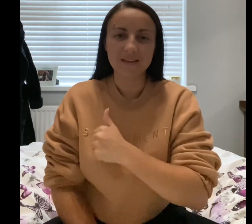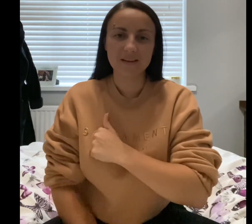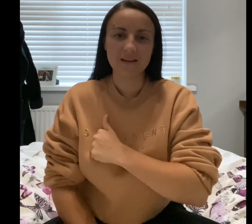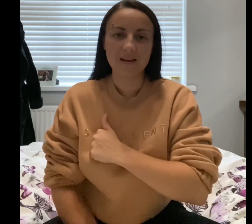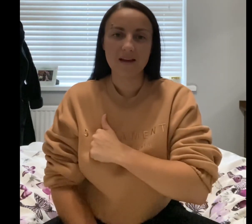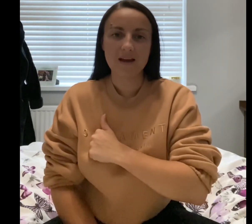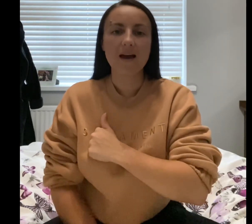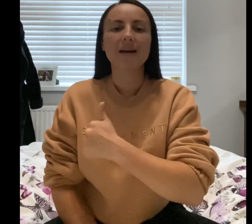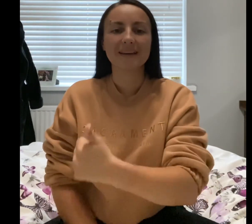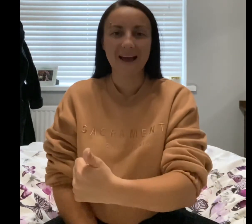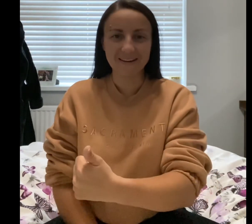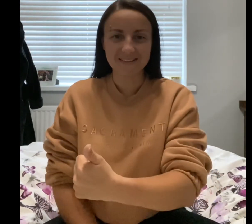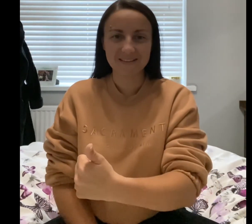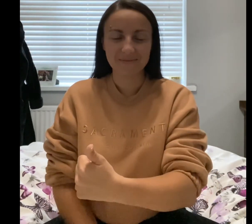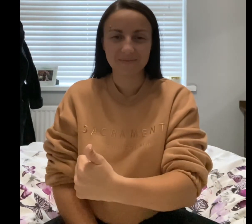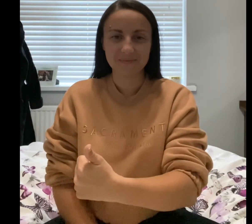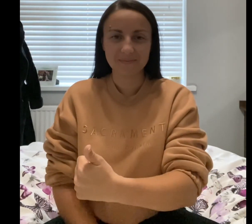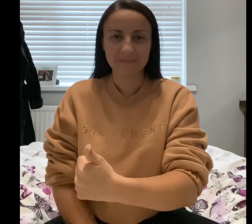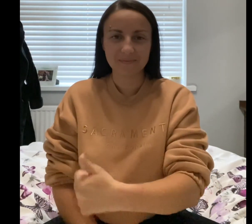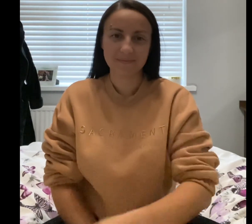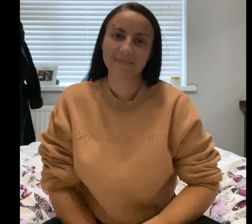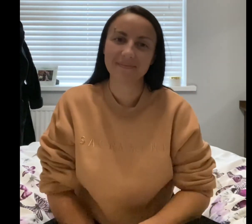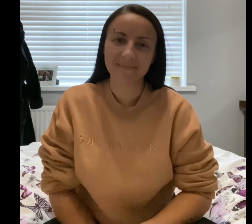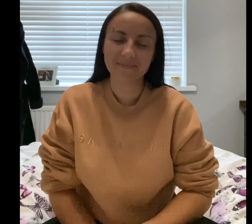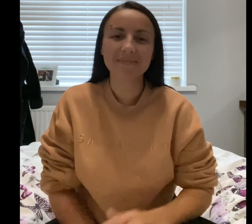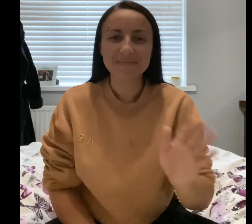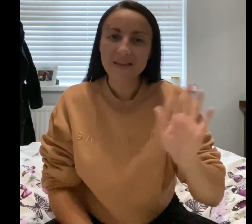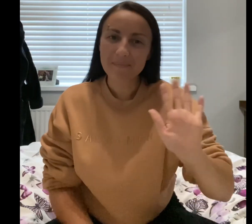Kind. Bye!